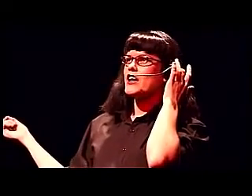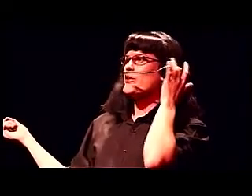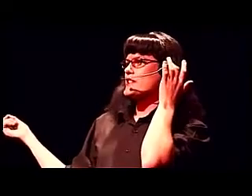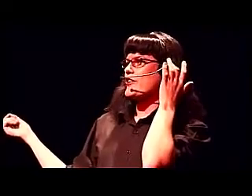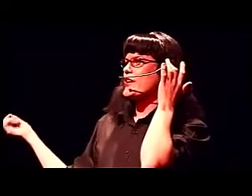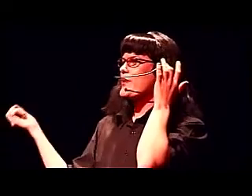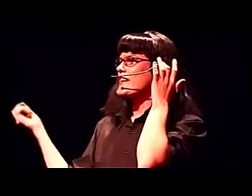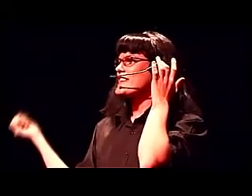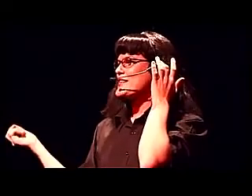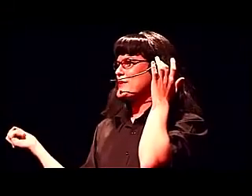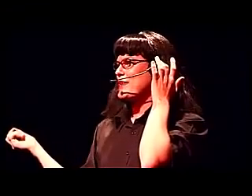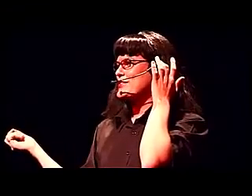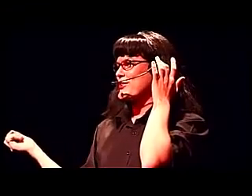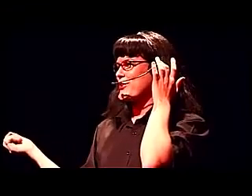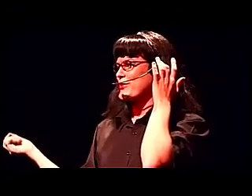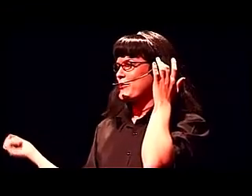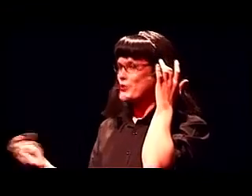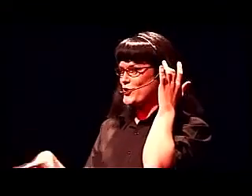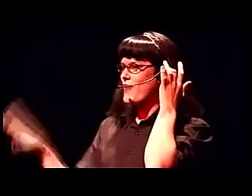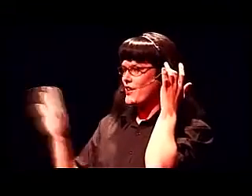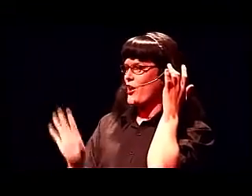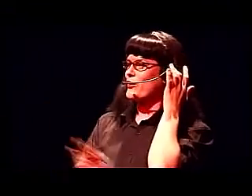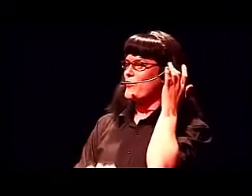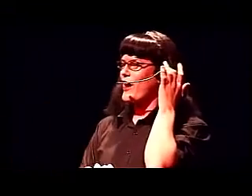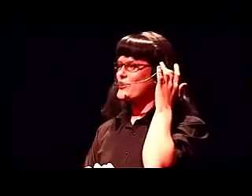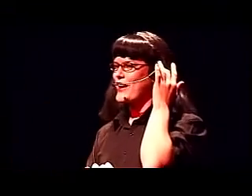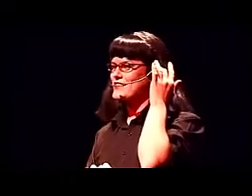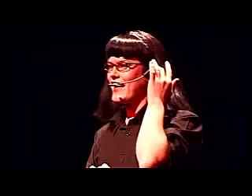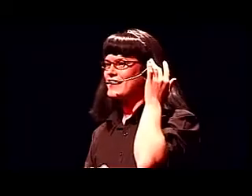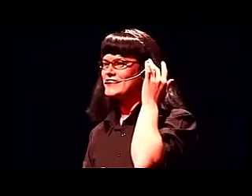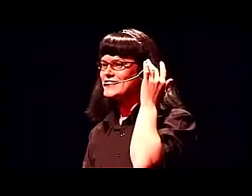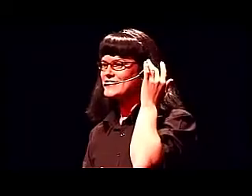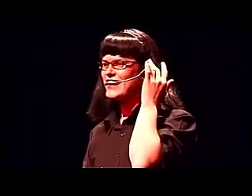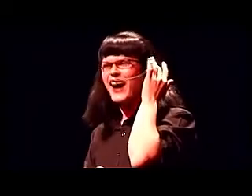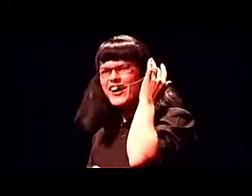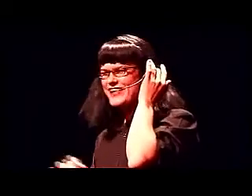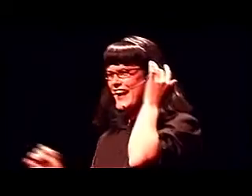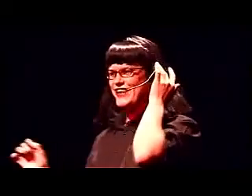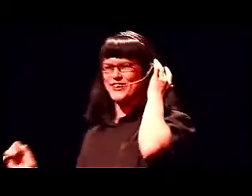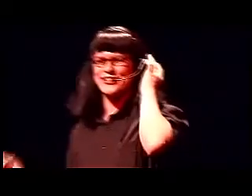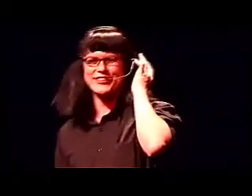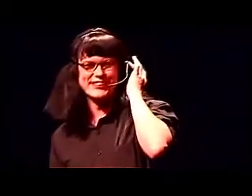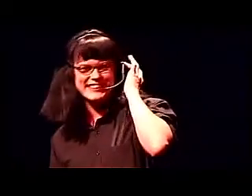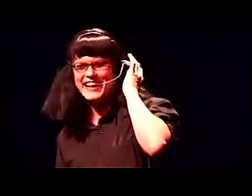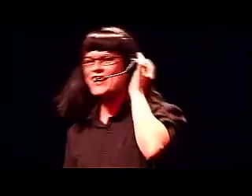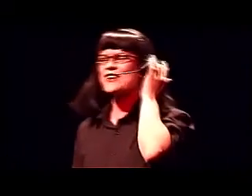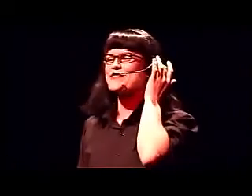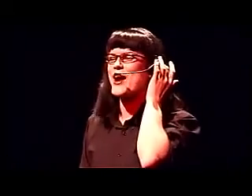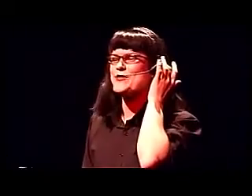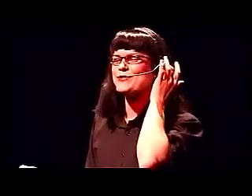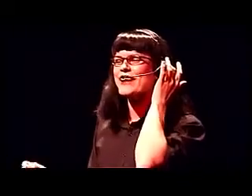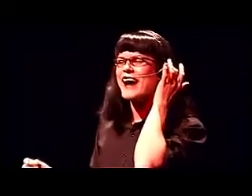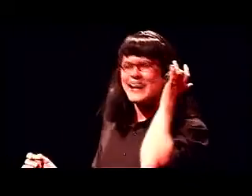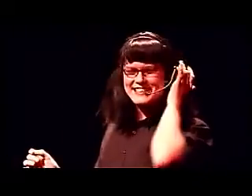Who is hearing impaired has asked me to place a call for him. Would you mind holding while I translate? Thank you. One moment, plies.